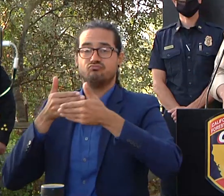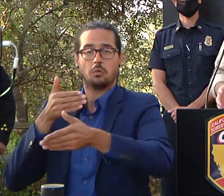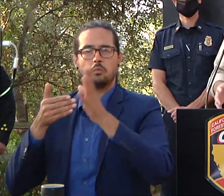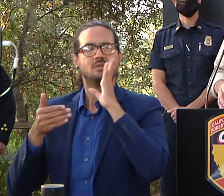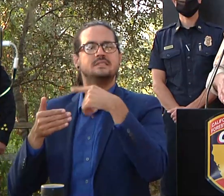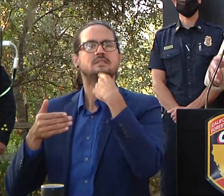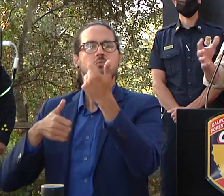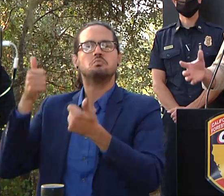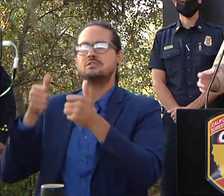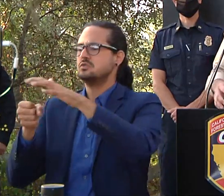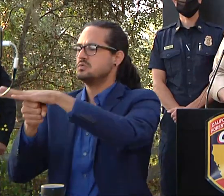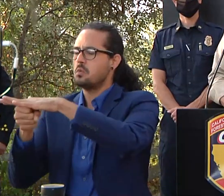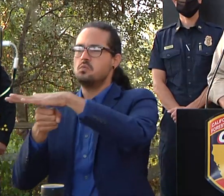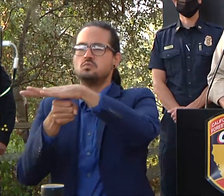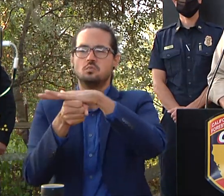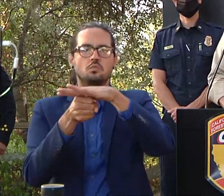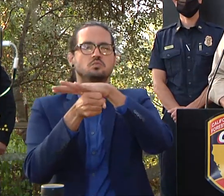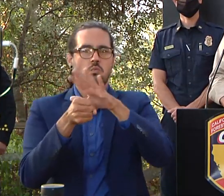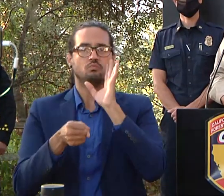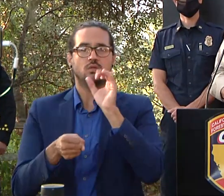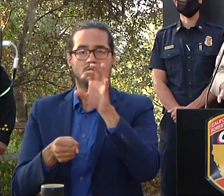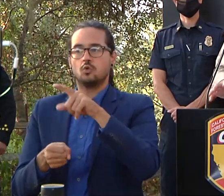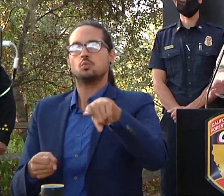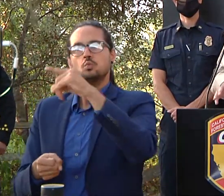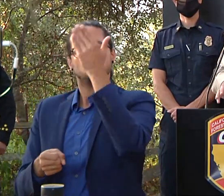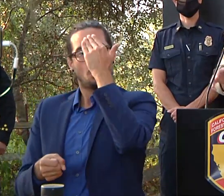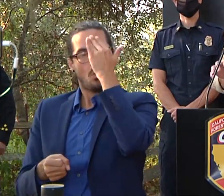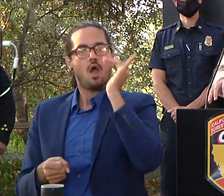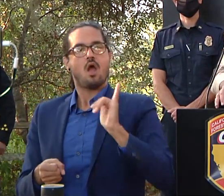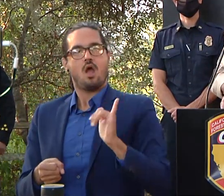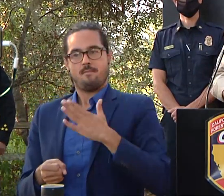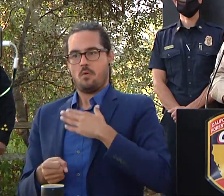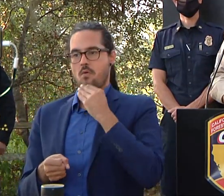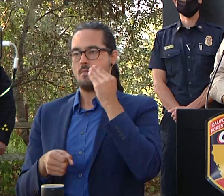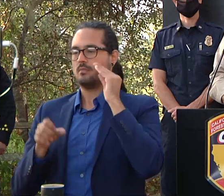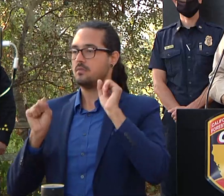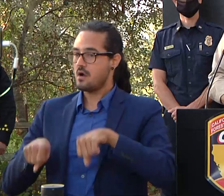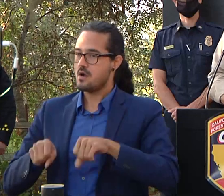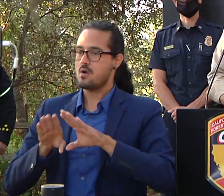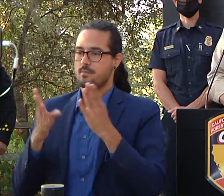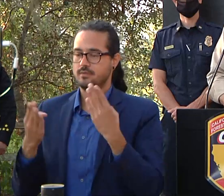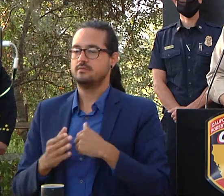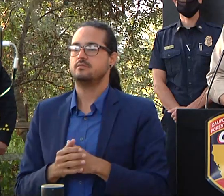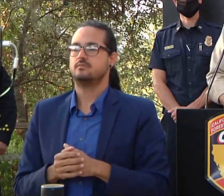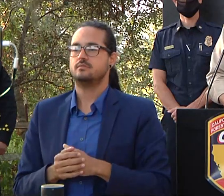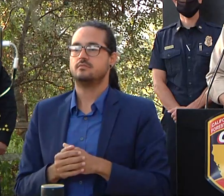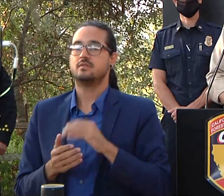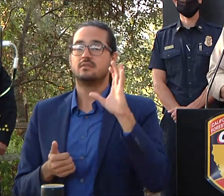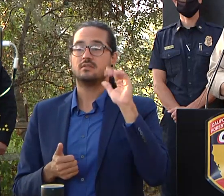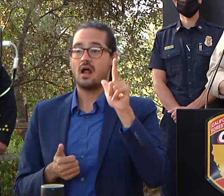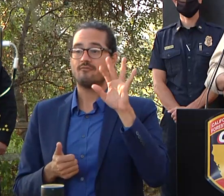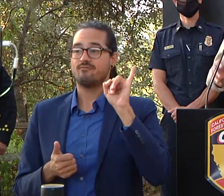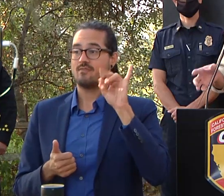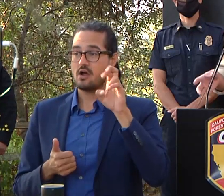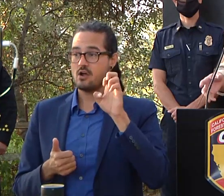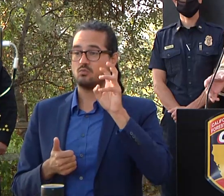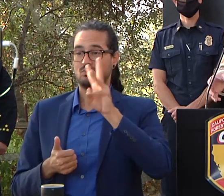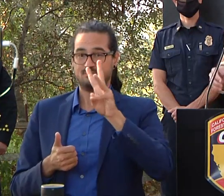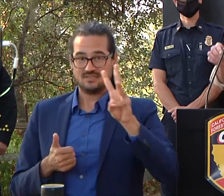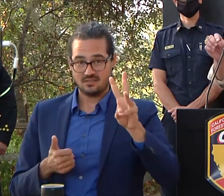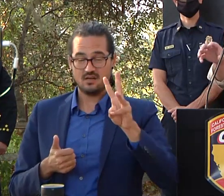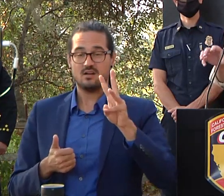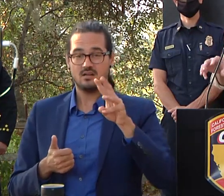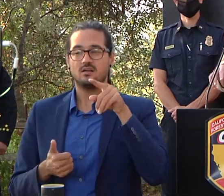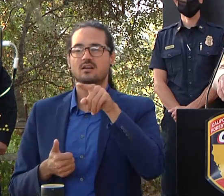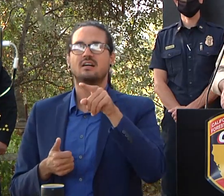so and again you go to cal fire's website the incident fact sheet for this incident as well as our facebook page you'll see a map and